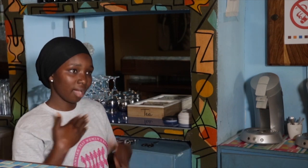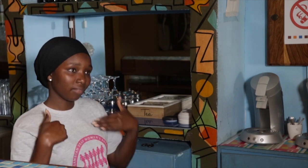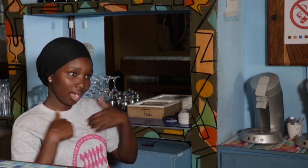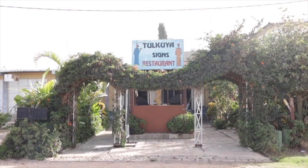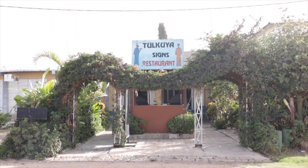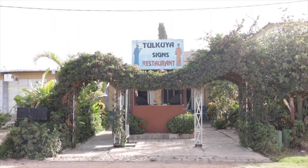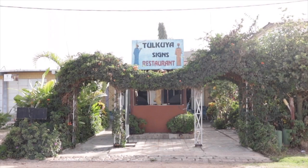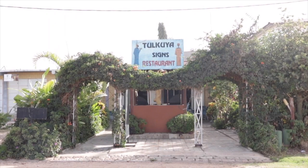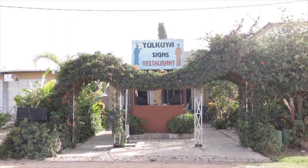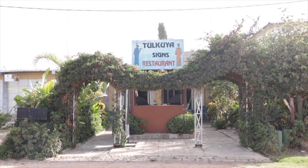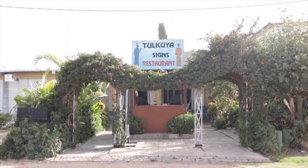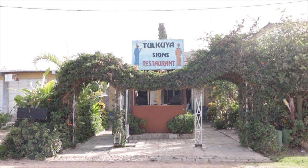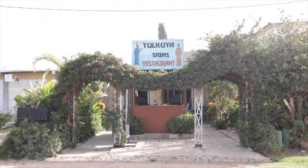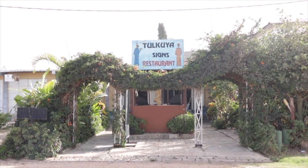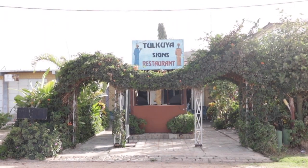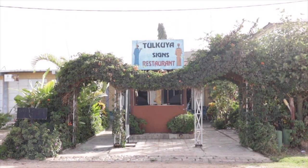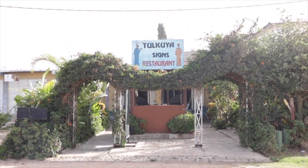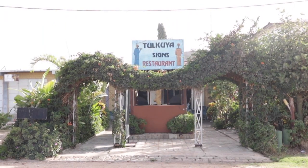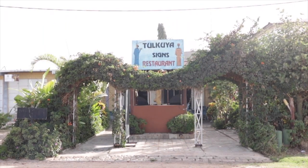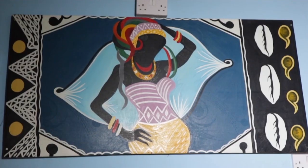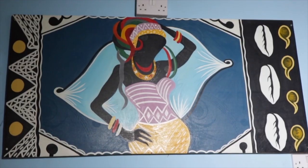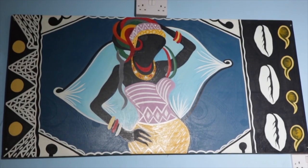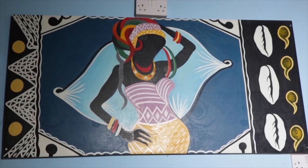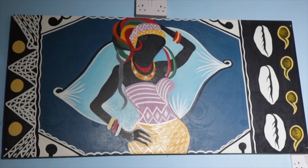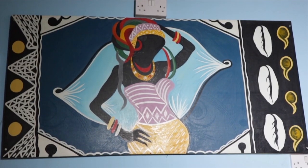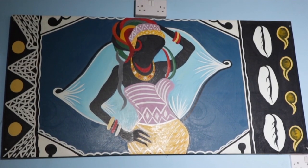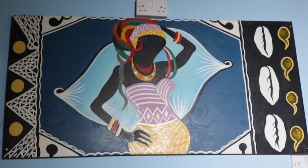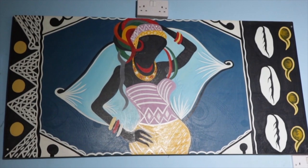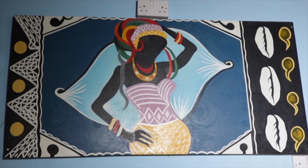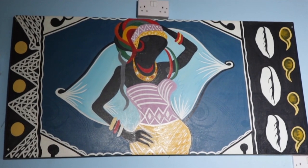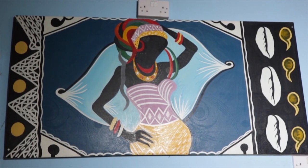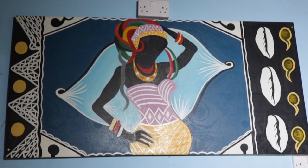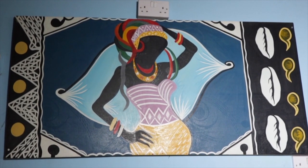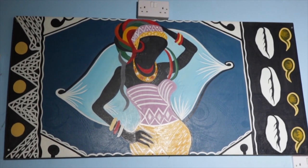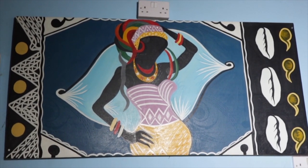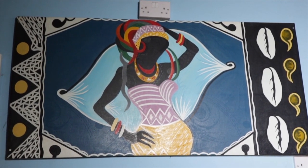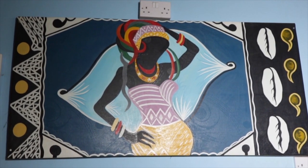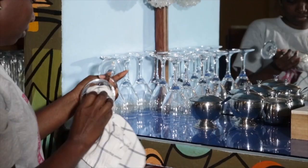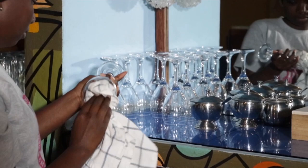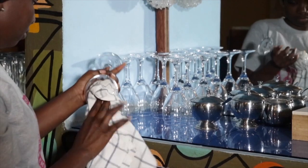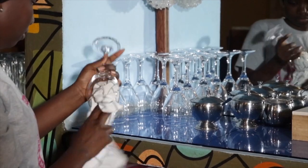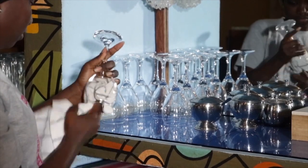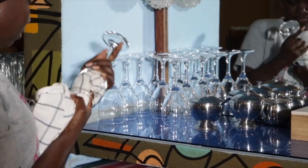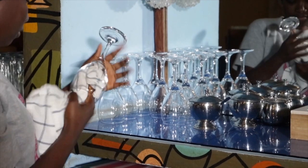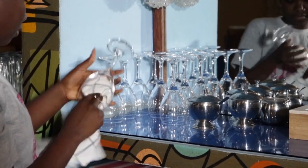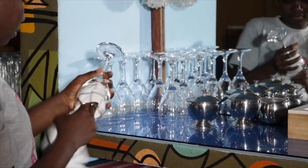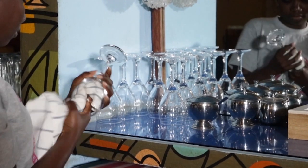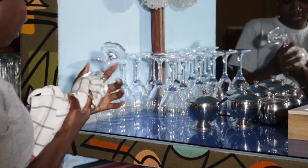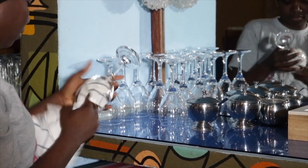me. This silent restaurant is changing attitudes towards the deaf. And for Binta, her story is inspiring and empowering